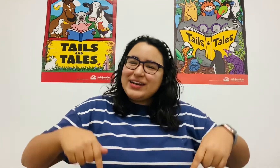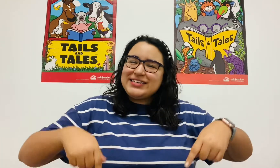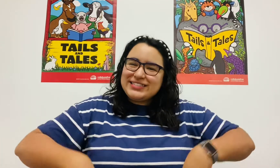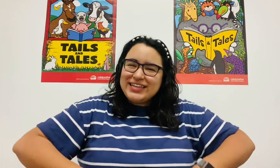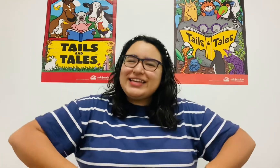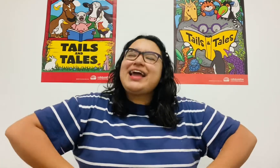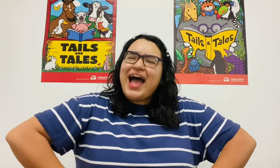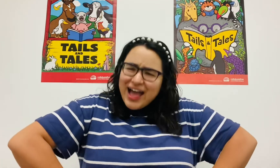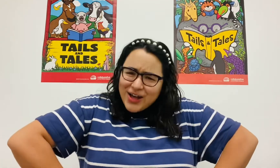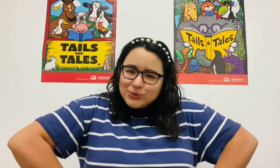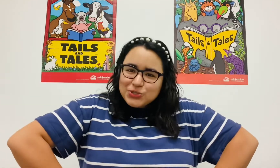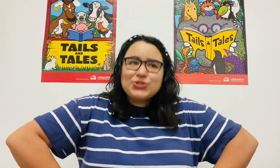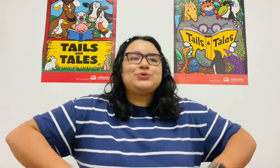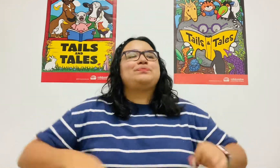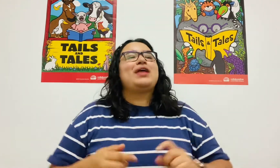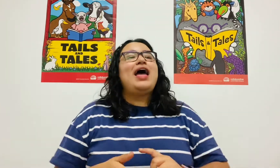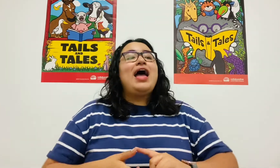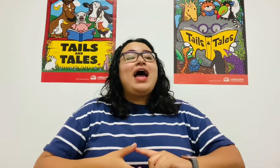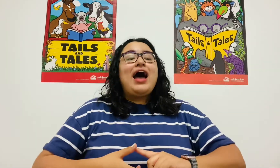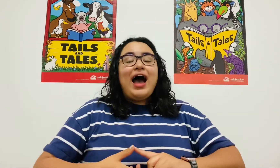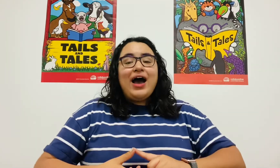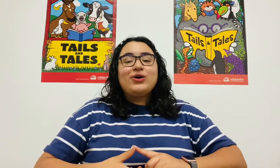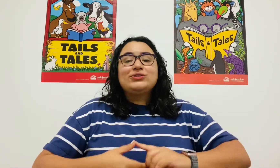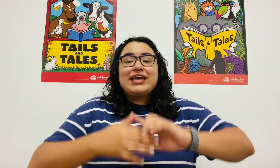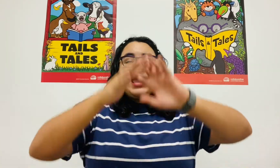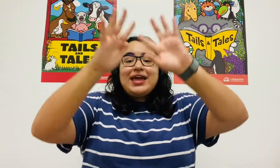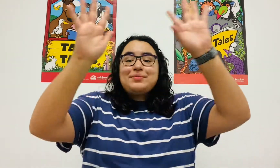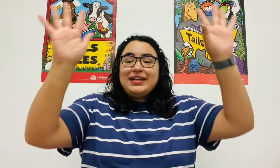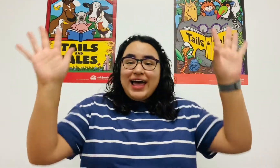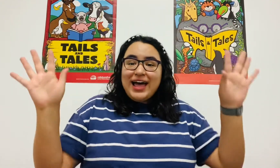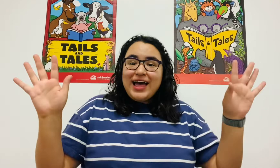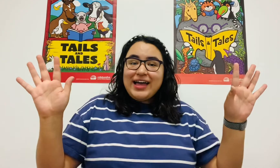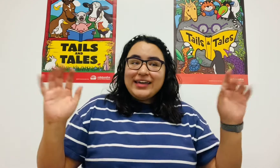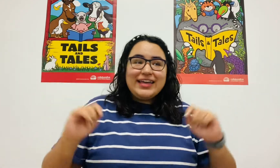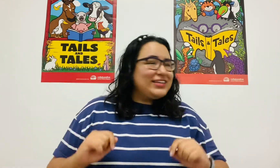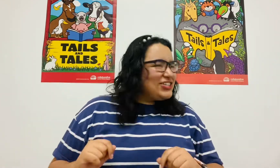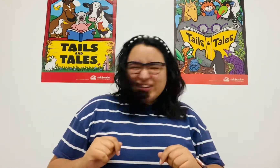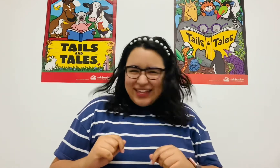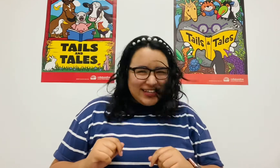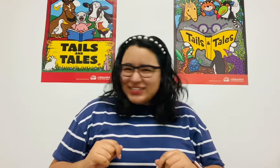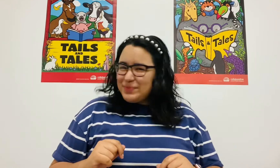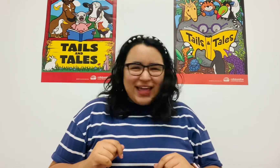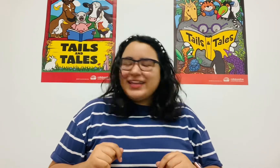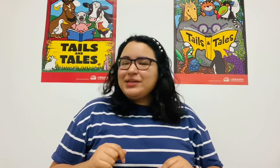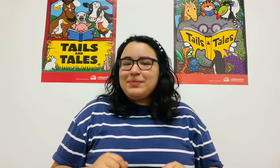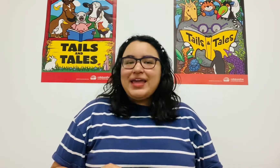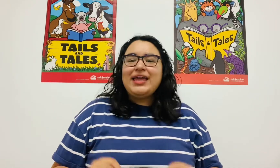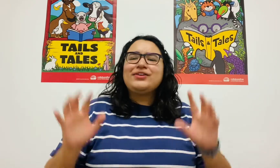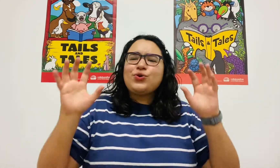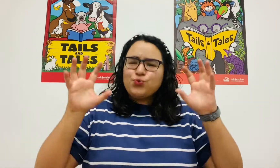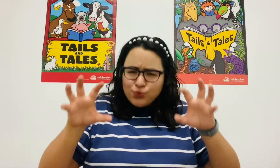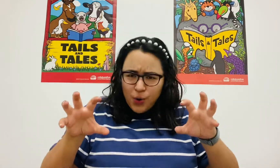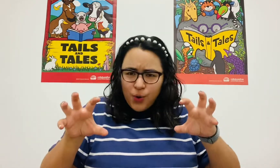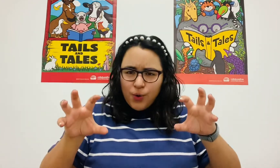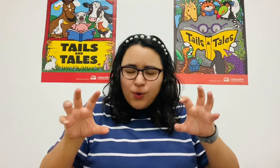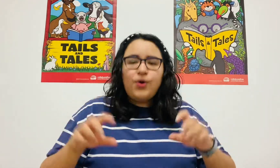his knee. Ouch! Out came a lion shaking his mighty mane. Roar!